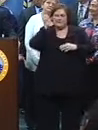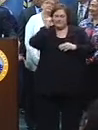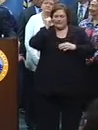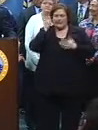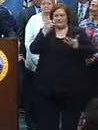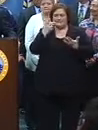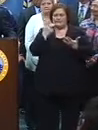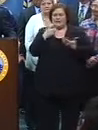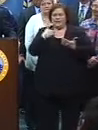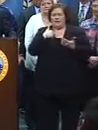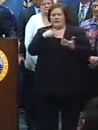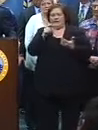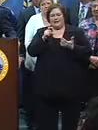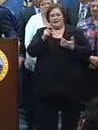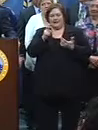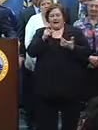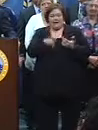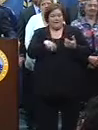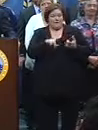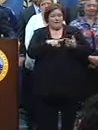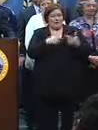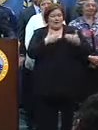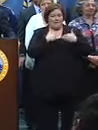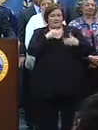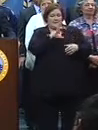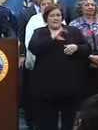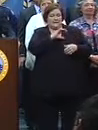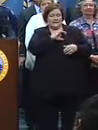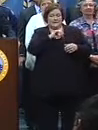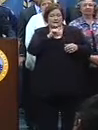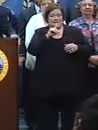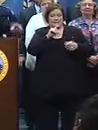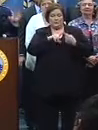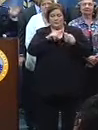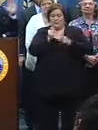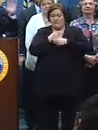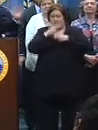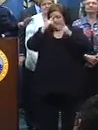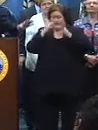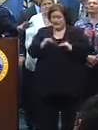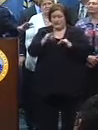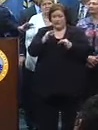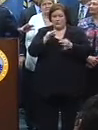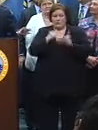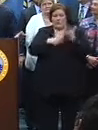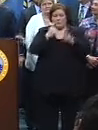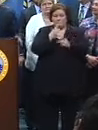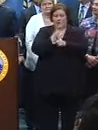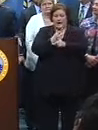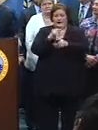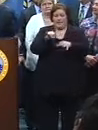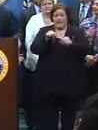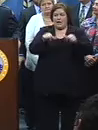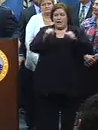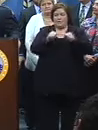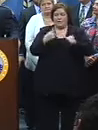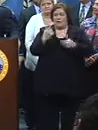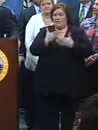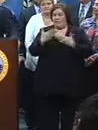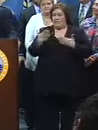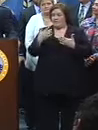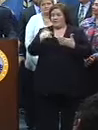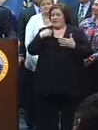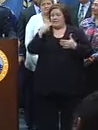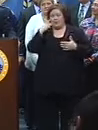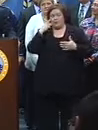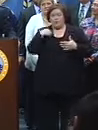to find an officer and make a decision on Arlene's Avenue for Endymion given those circumstances than an officer on St. Charles Avenue. One of the things, I guess, that